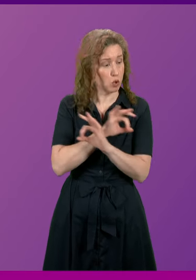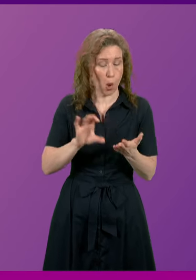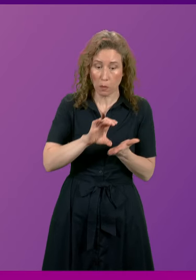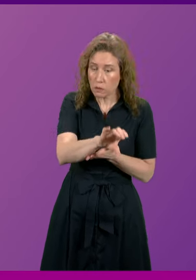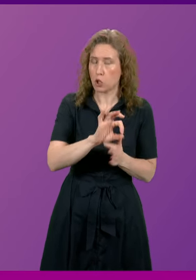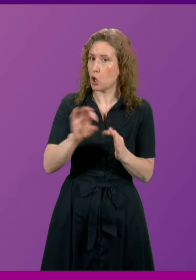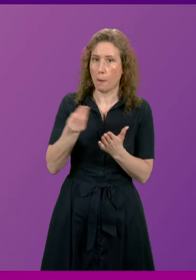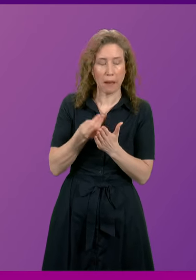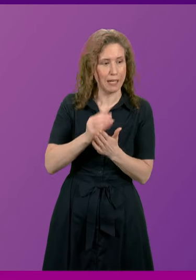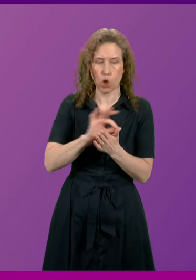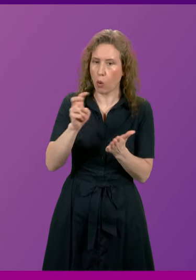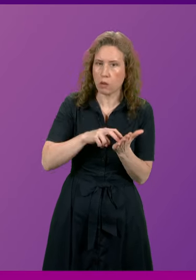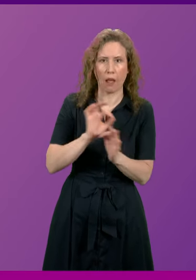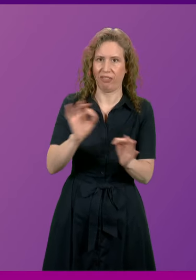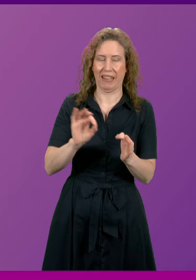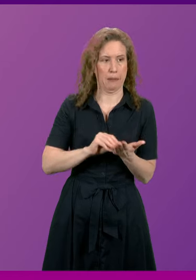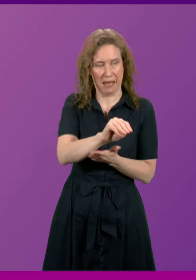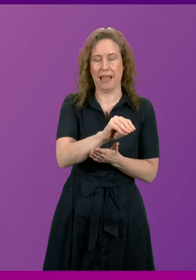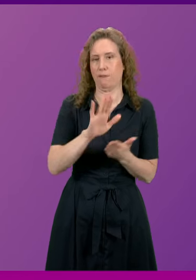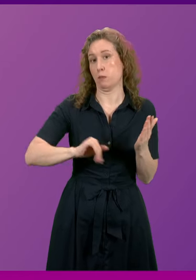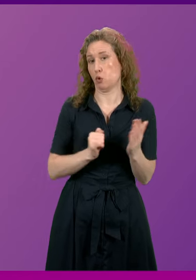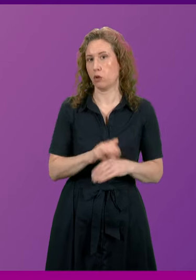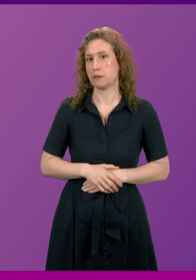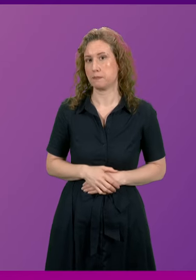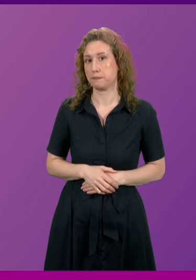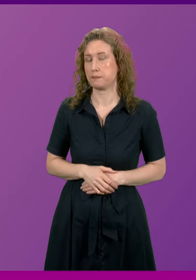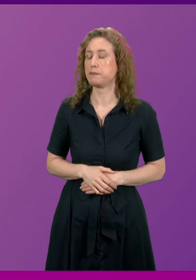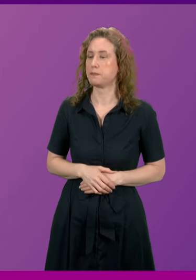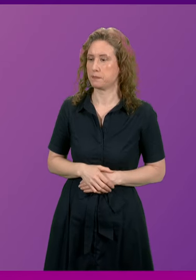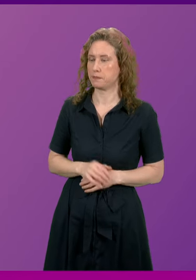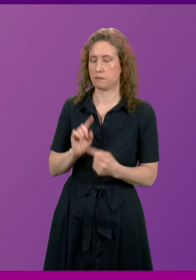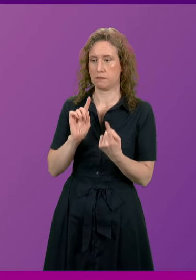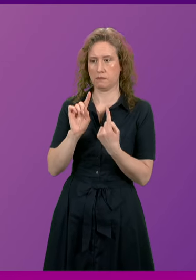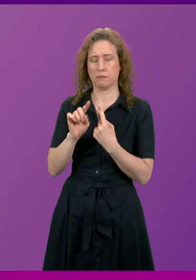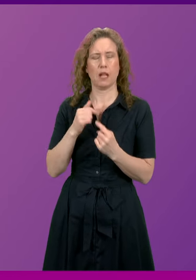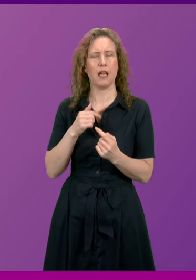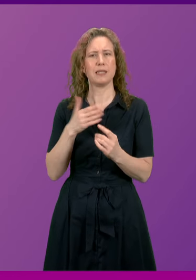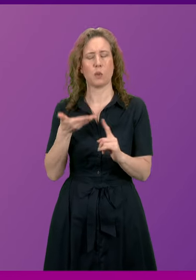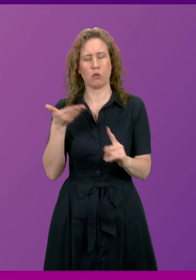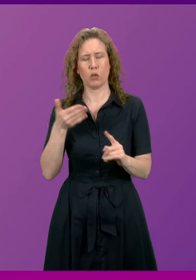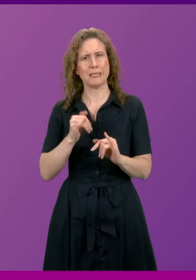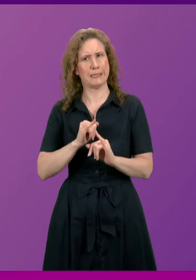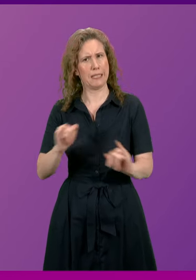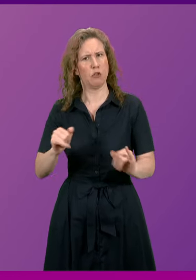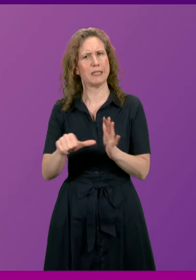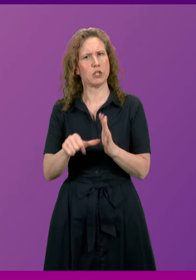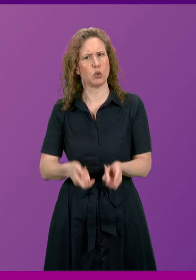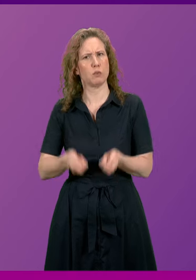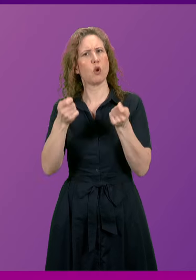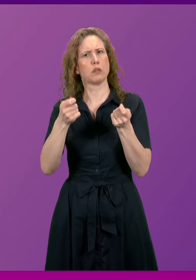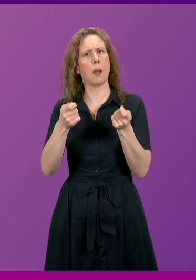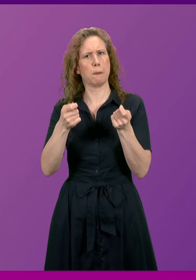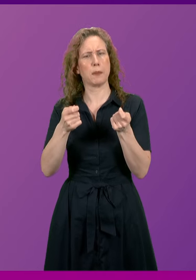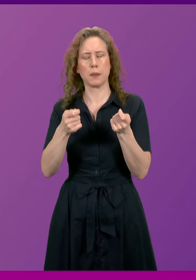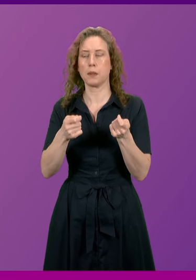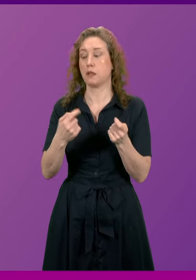from the Scottish government? First Minister. Acknowledge the seriousness of the issues that Mr Harvey raises with me and in